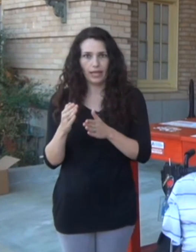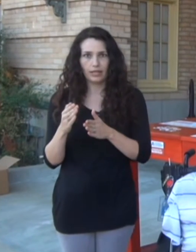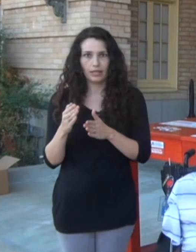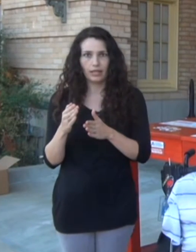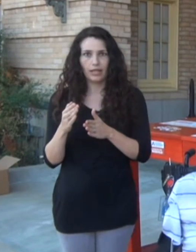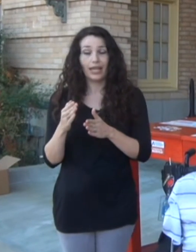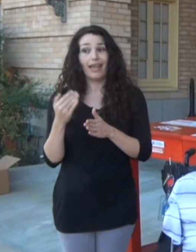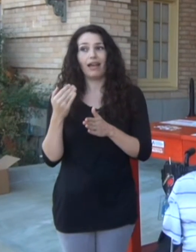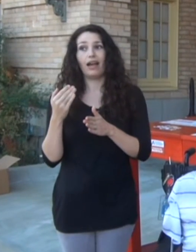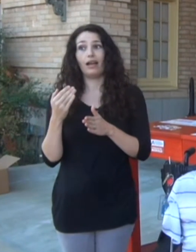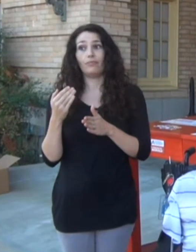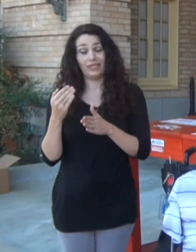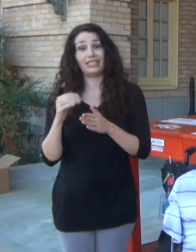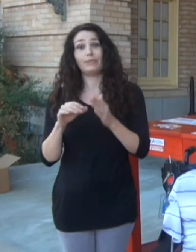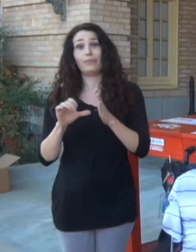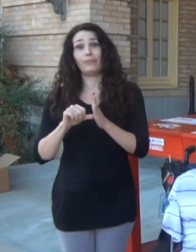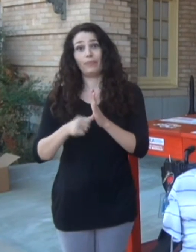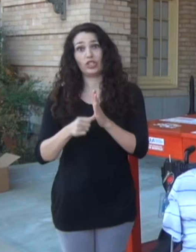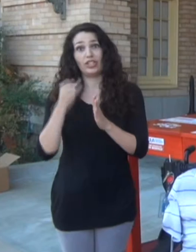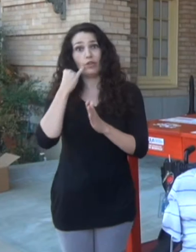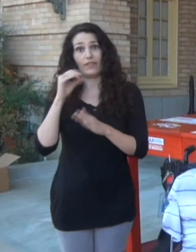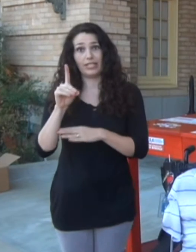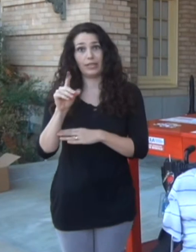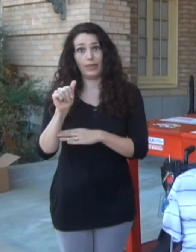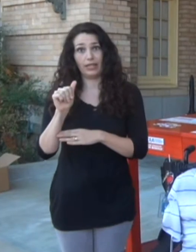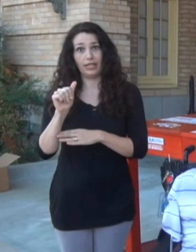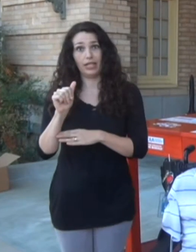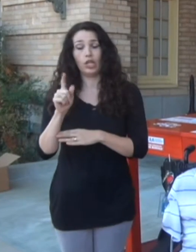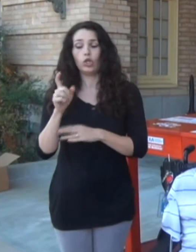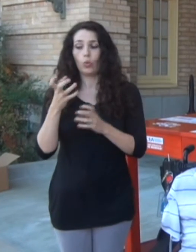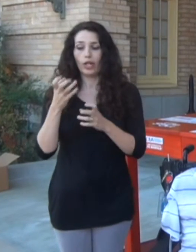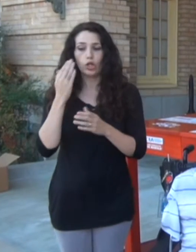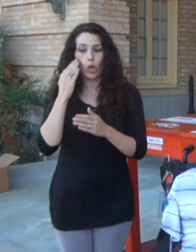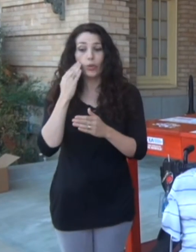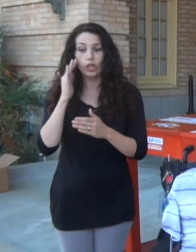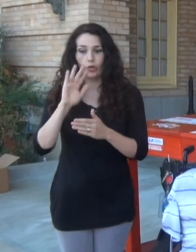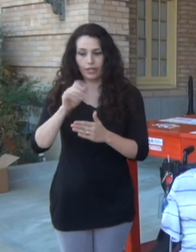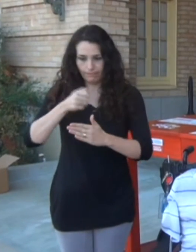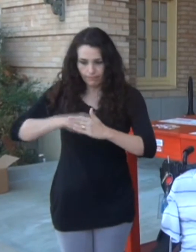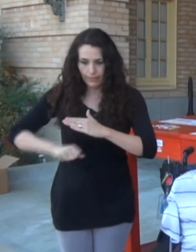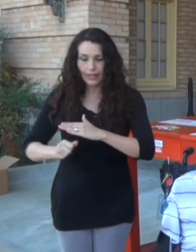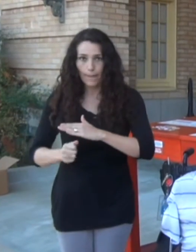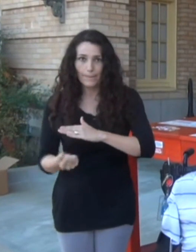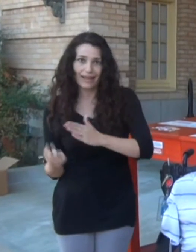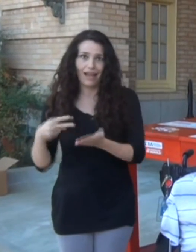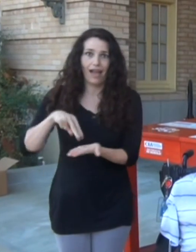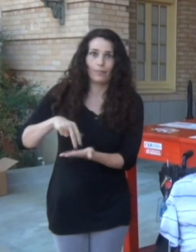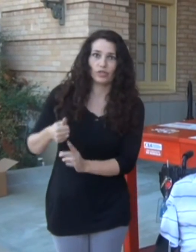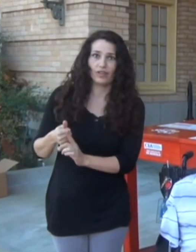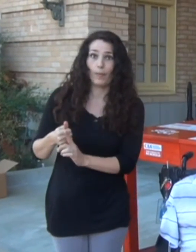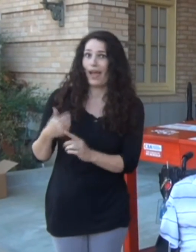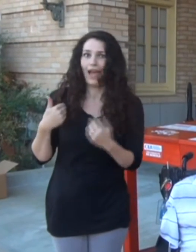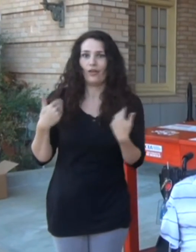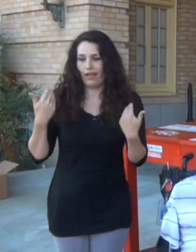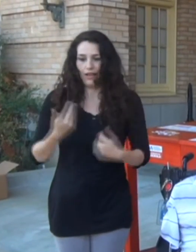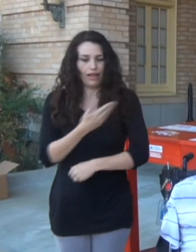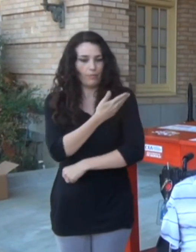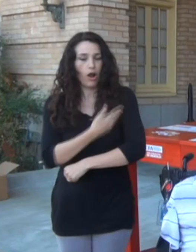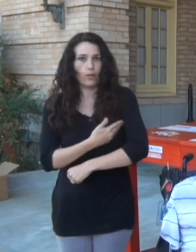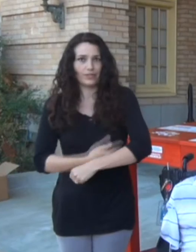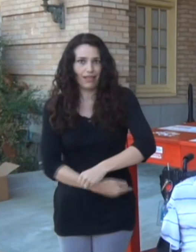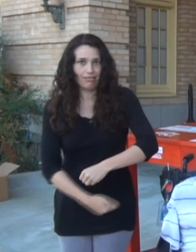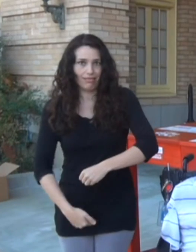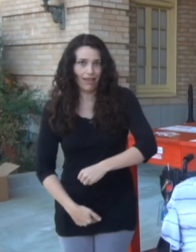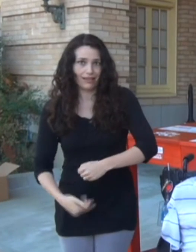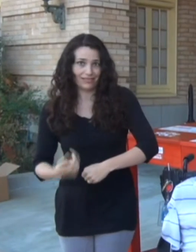I get back up? We're often told to duck, cover, and hold on, but for someone like myself, not having arms or legs, first of all, getting